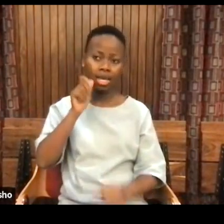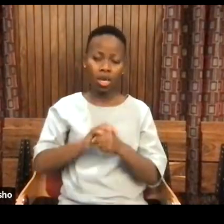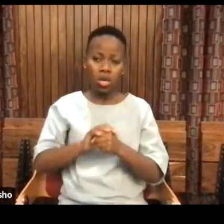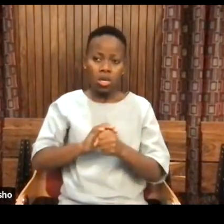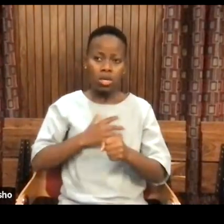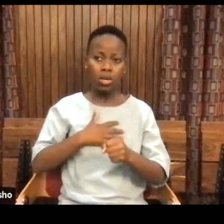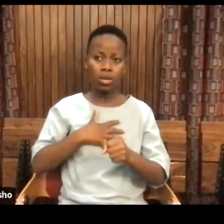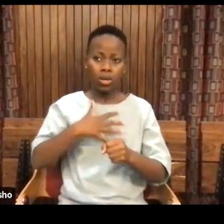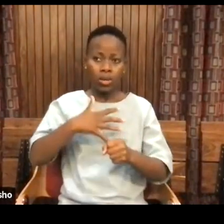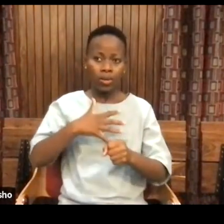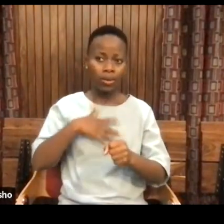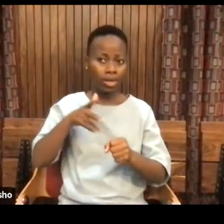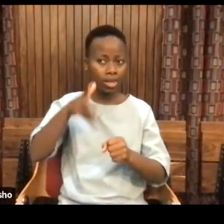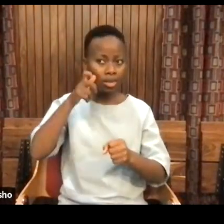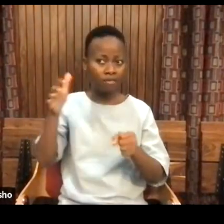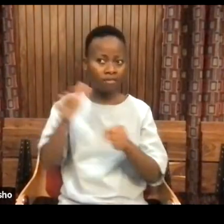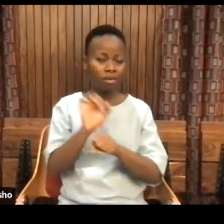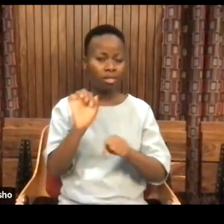breathing.